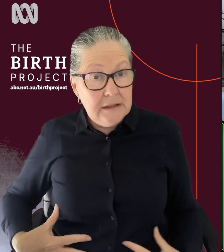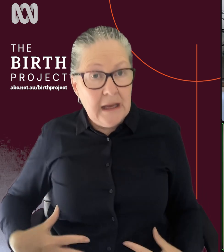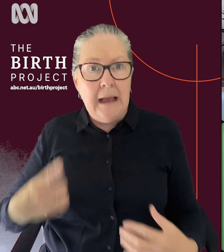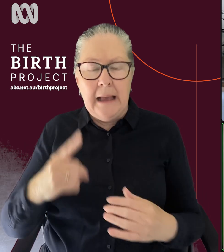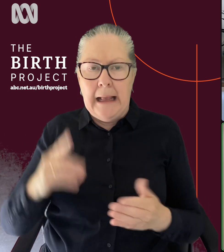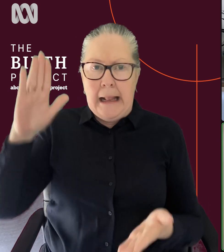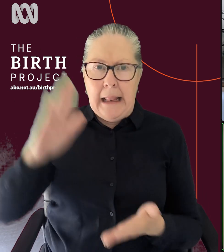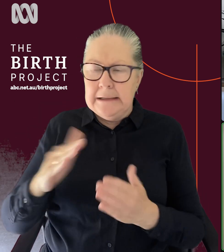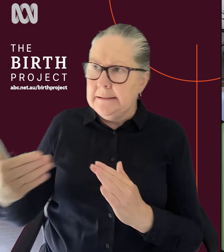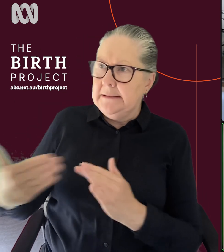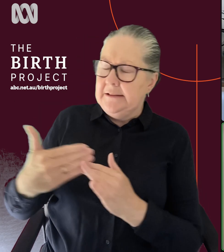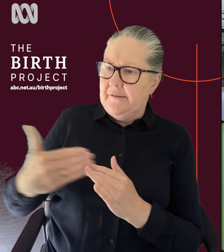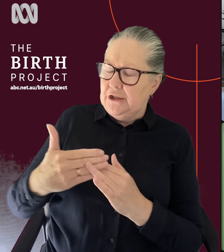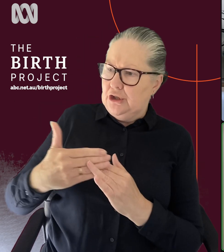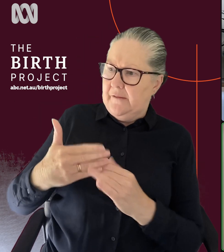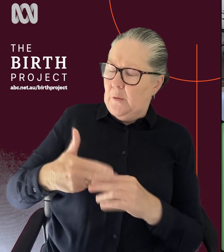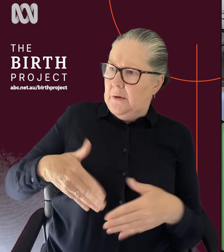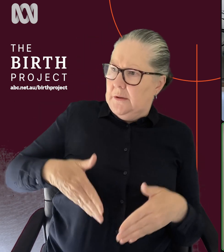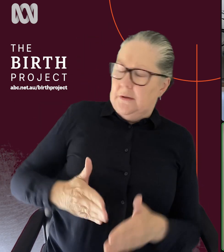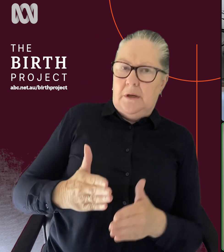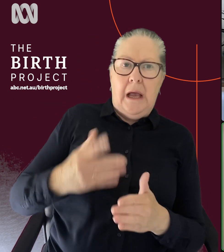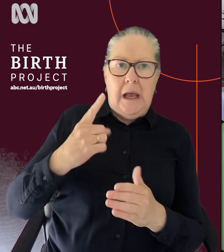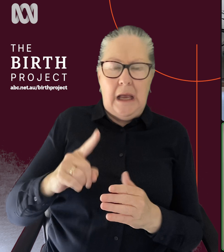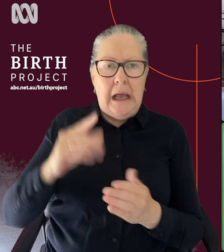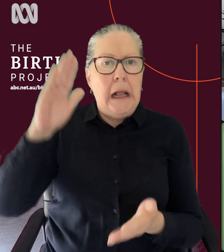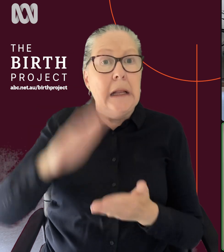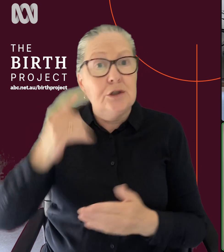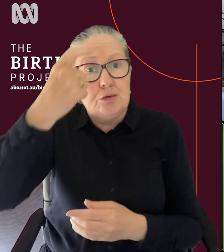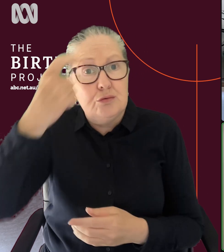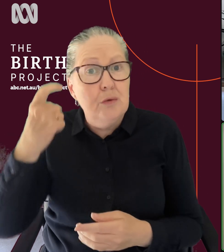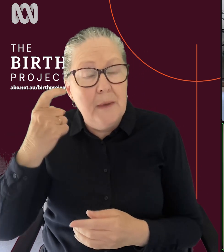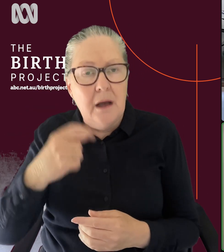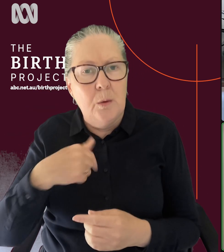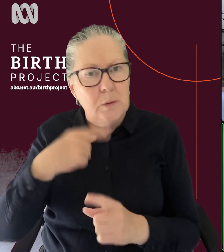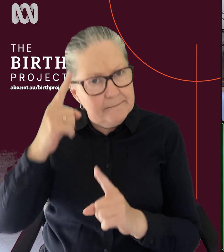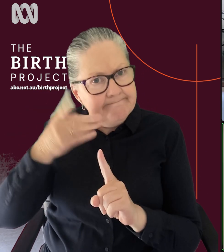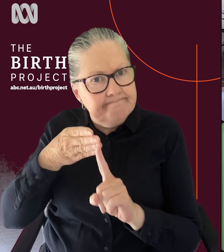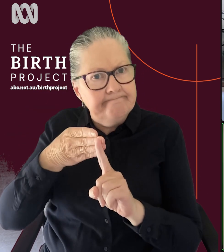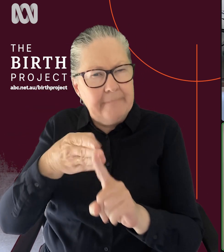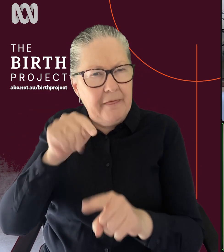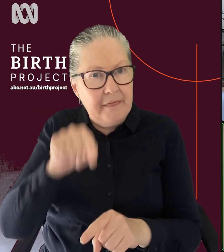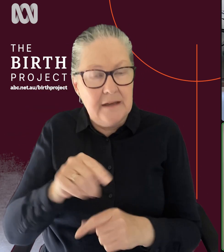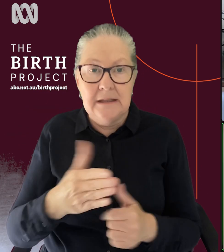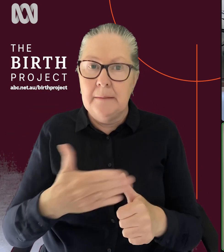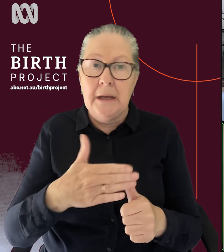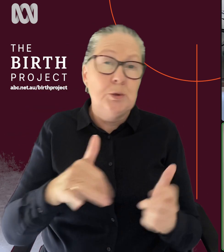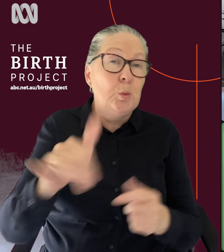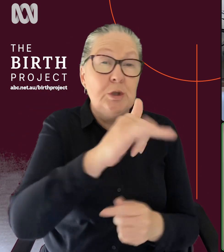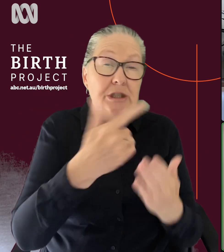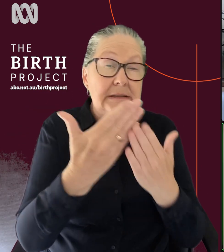intervention and less overall trauma. So that's what we're working towards. And yet it's only depends which study you read. But